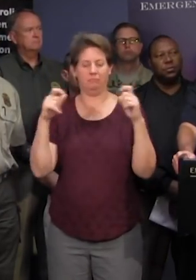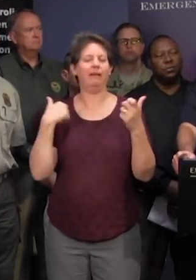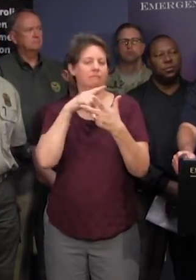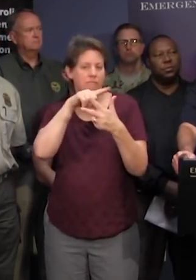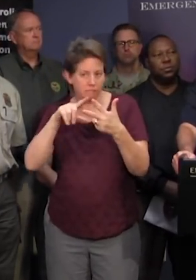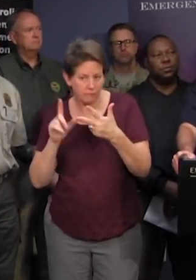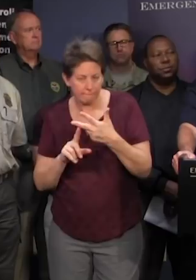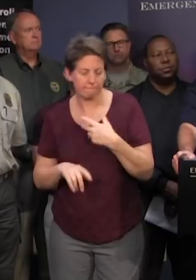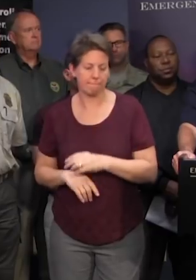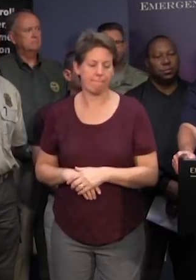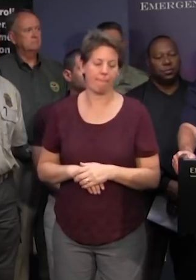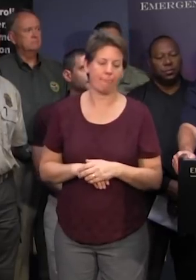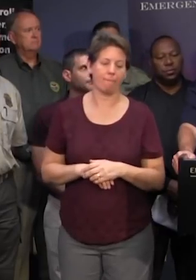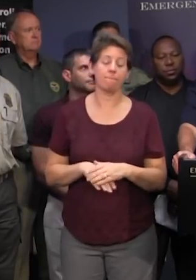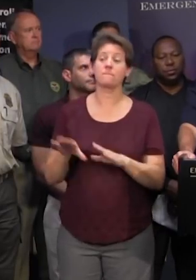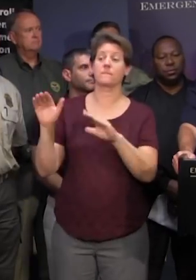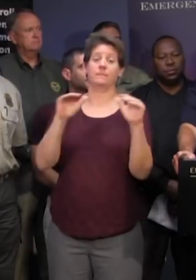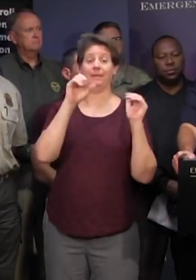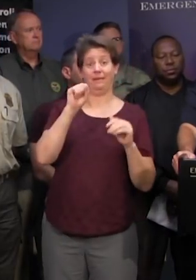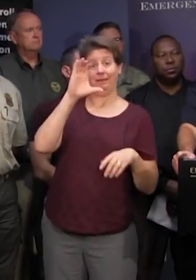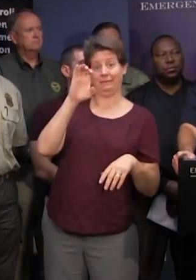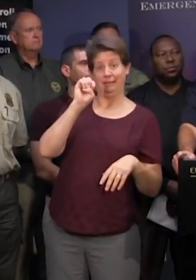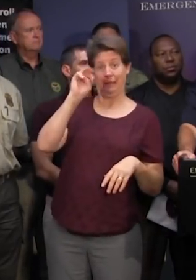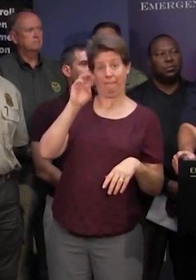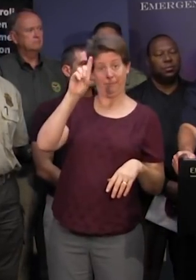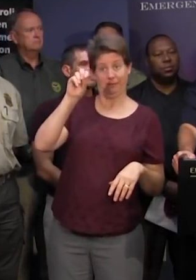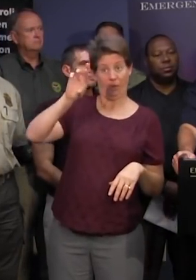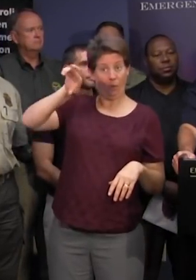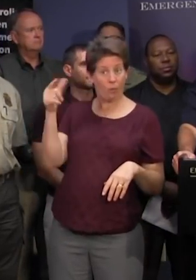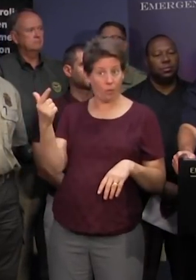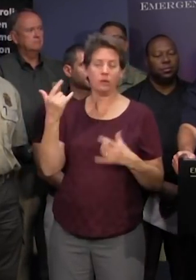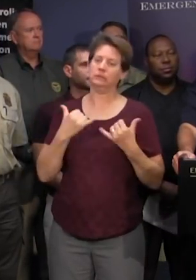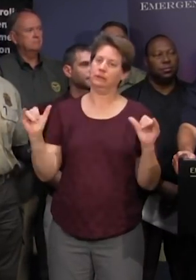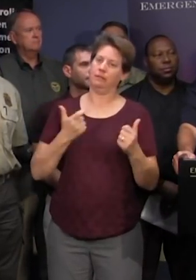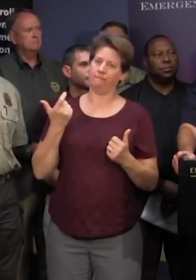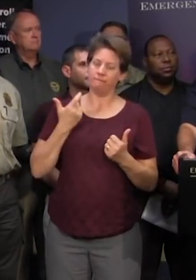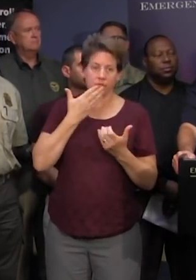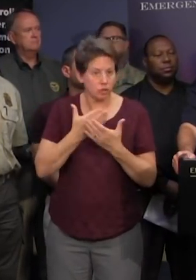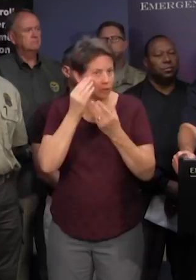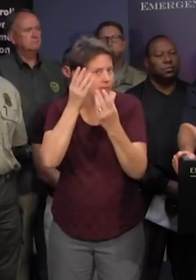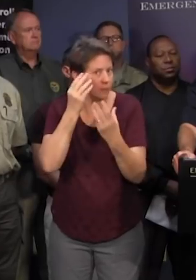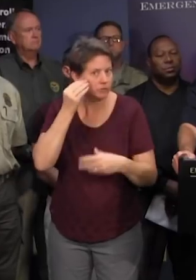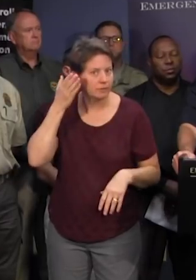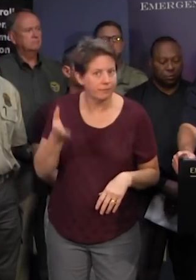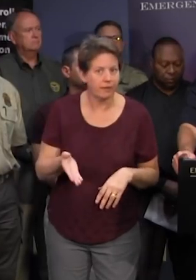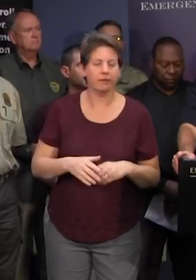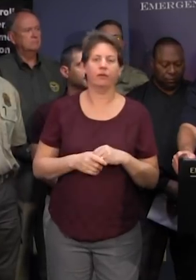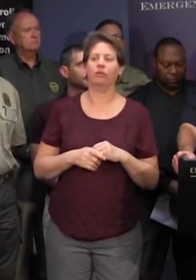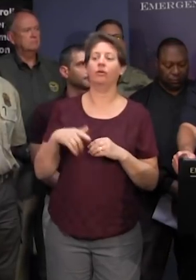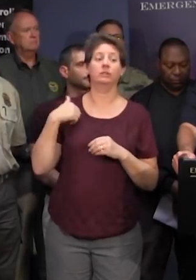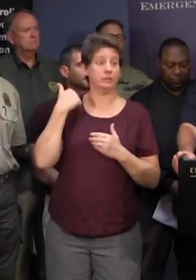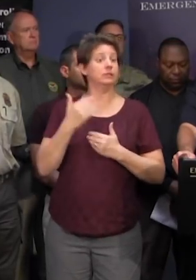uh remind everybody that scemd.org is a good place to go for information uh as this uh as this process